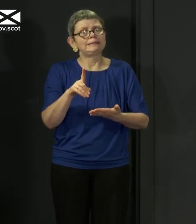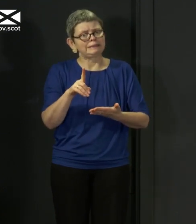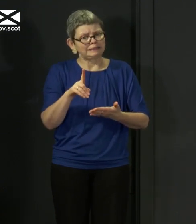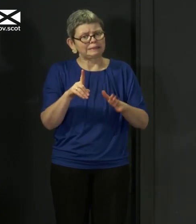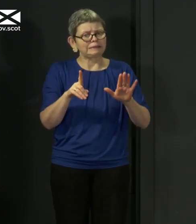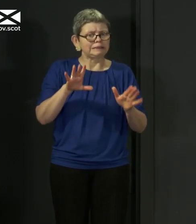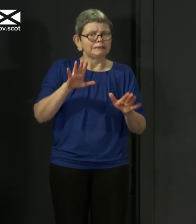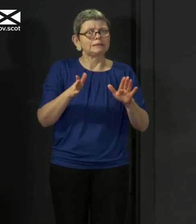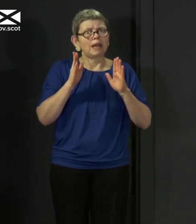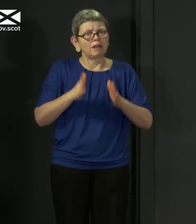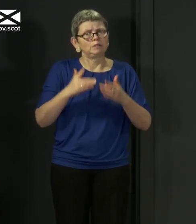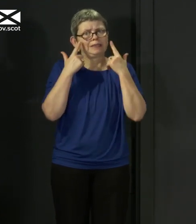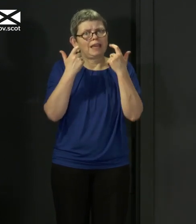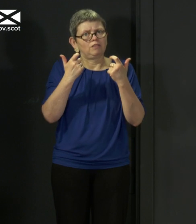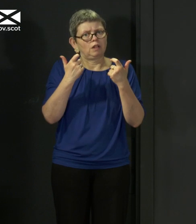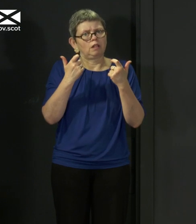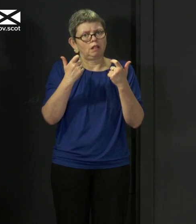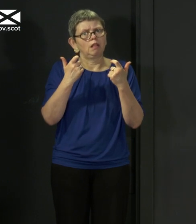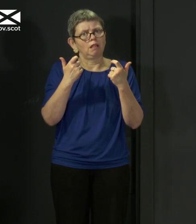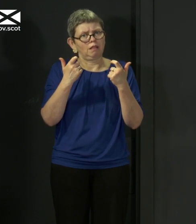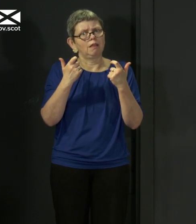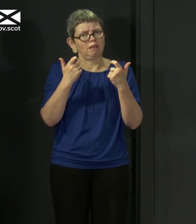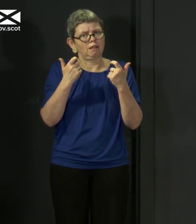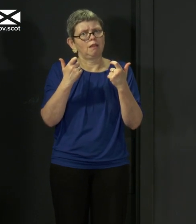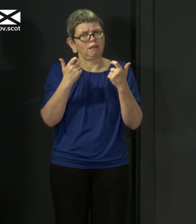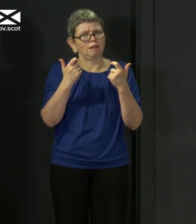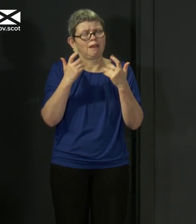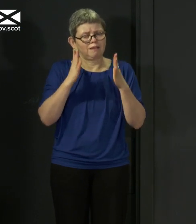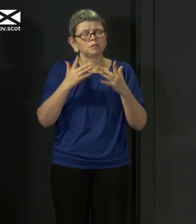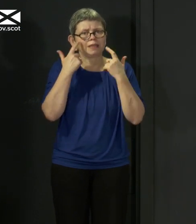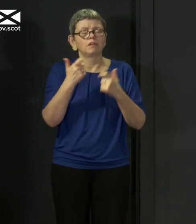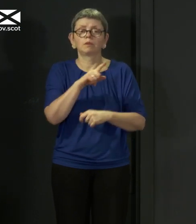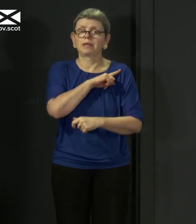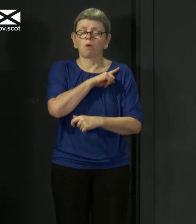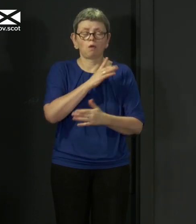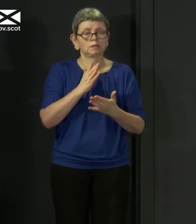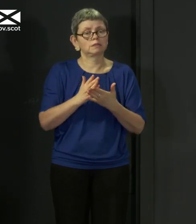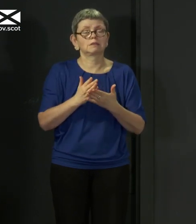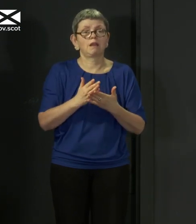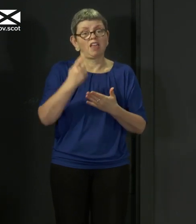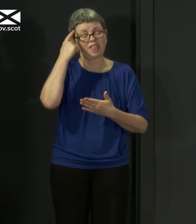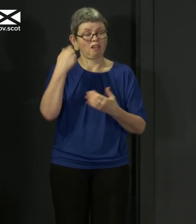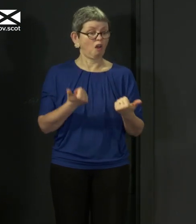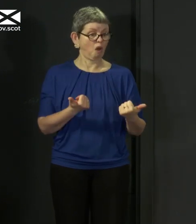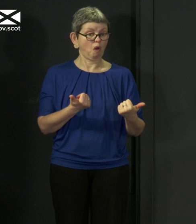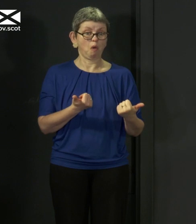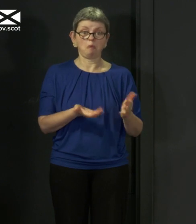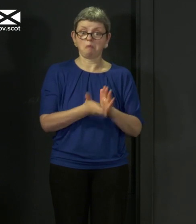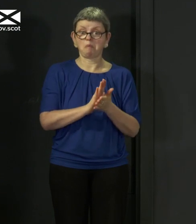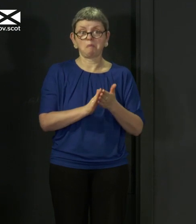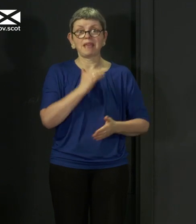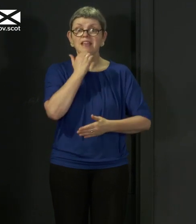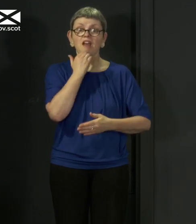a time for all of us to exercise careful caution. It is certainly not a time to throw caution to the wind.